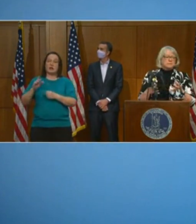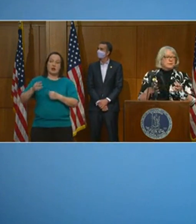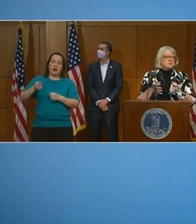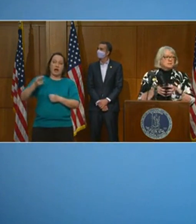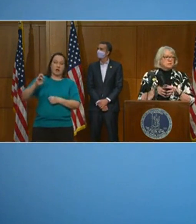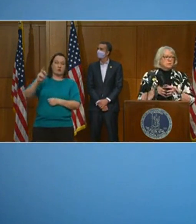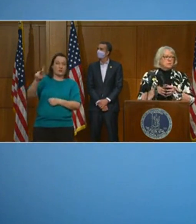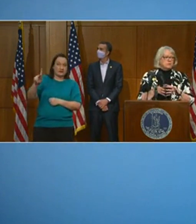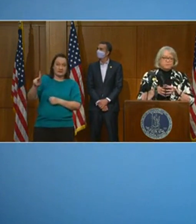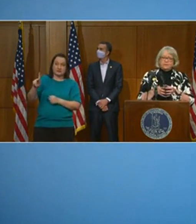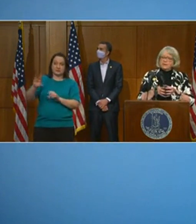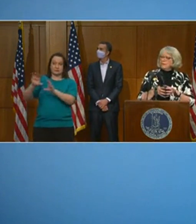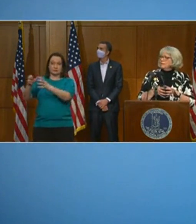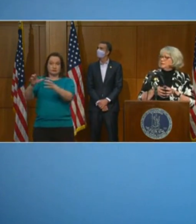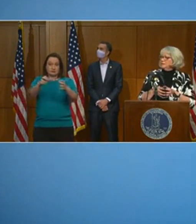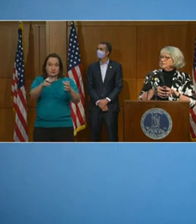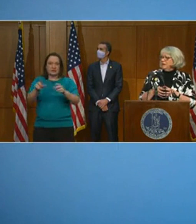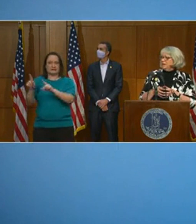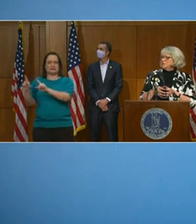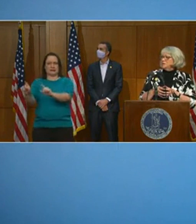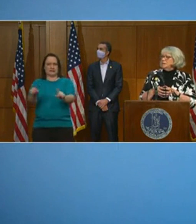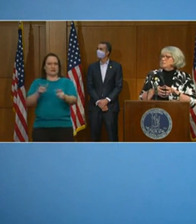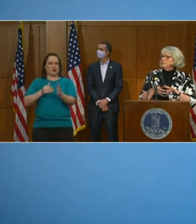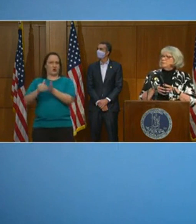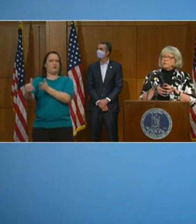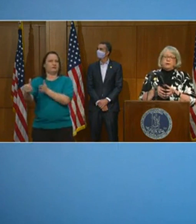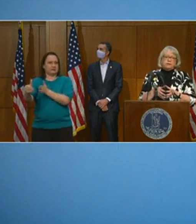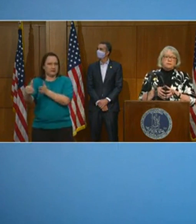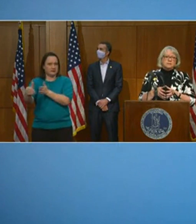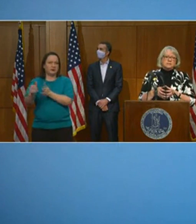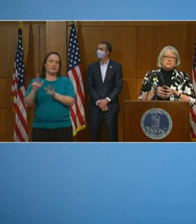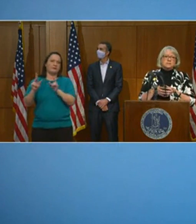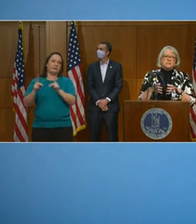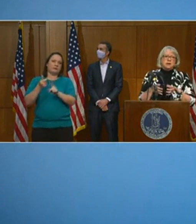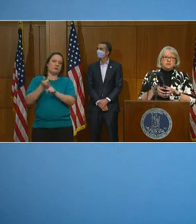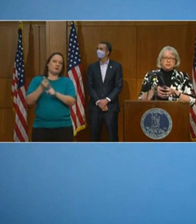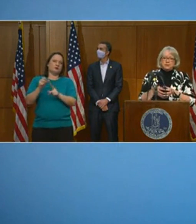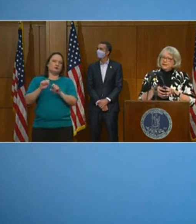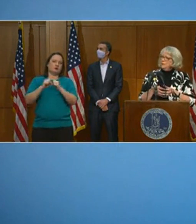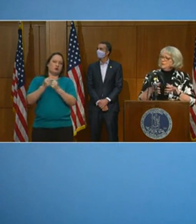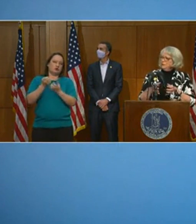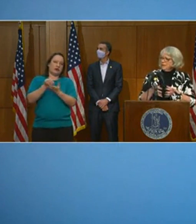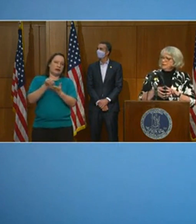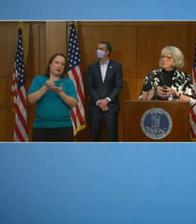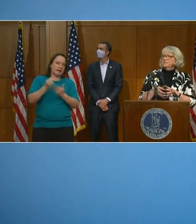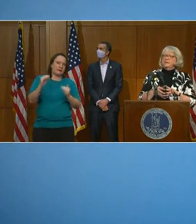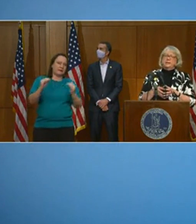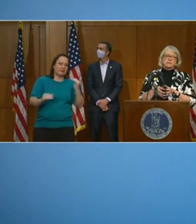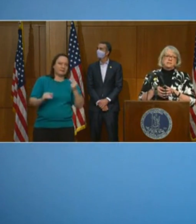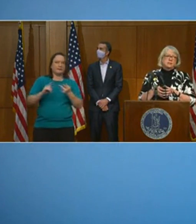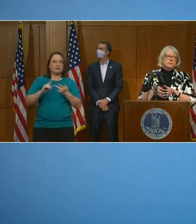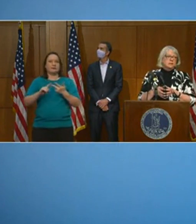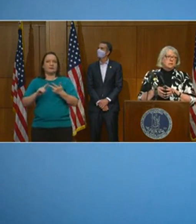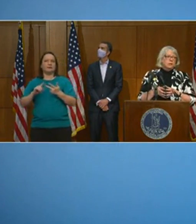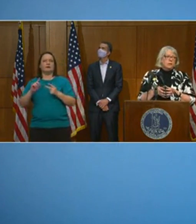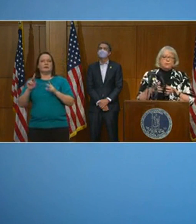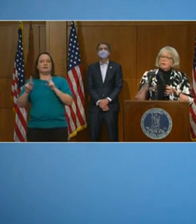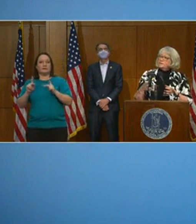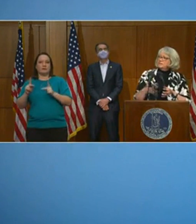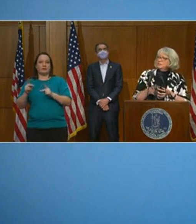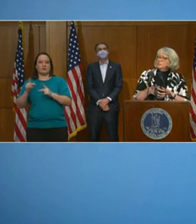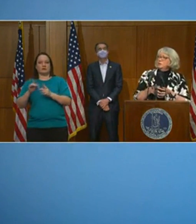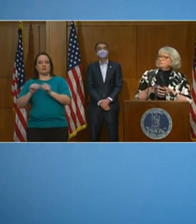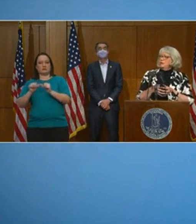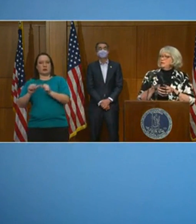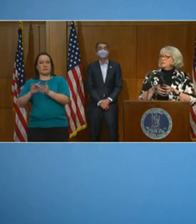So we've talked about this before. The socioeconomically disadvantaged, people with chronic illnesses, the elderly, people in congregate settings. We're in the